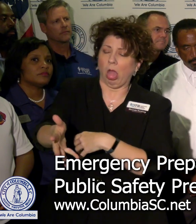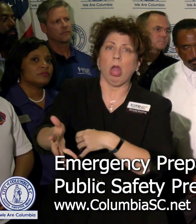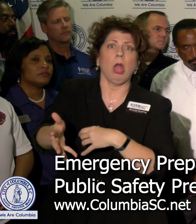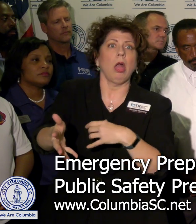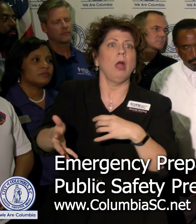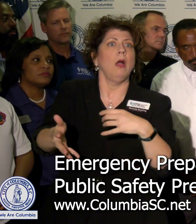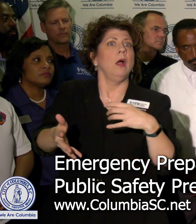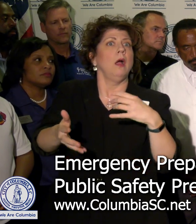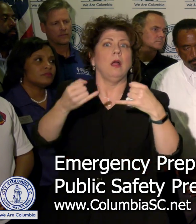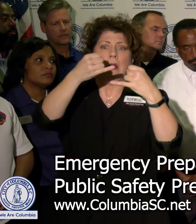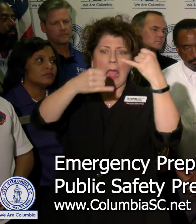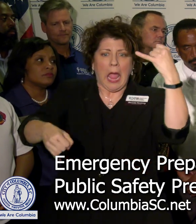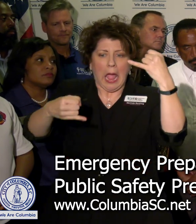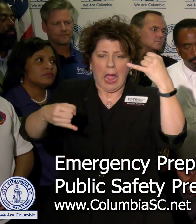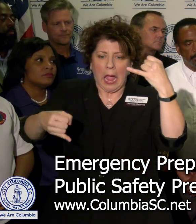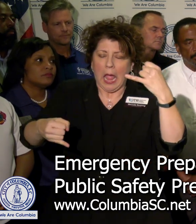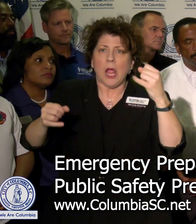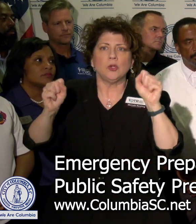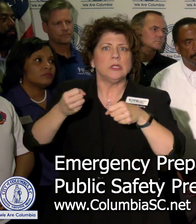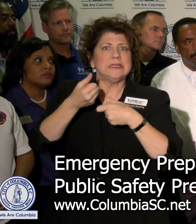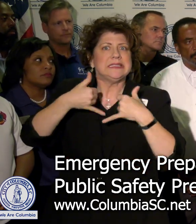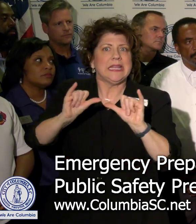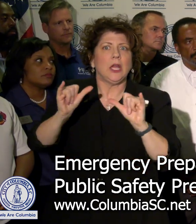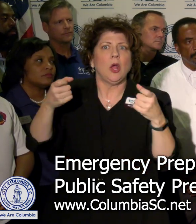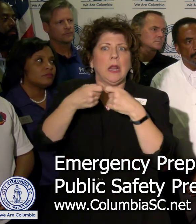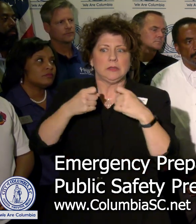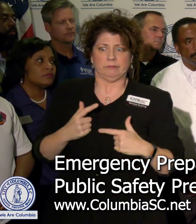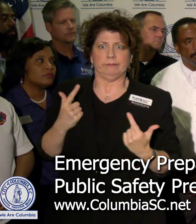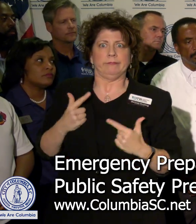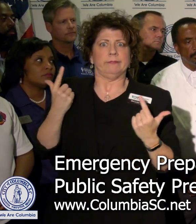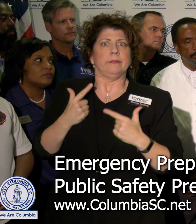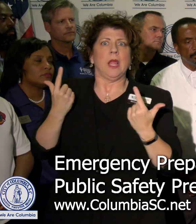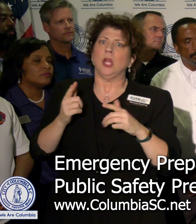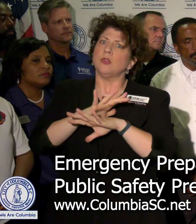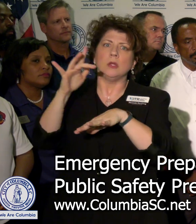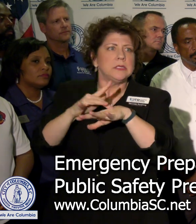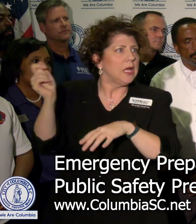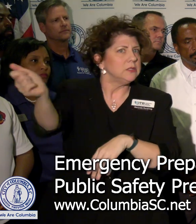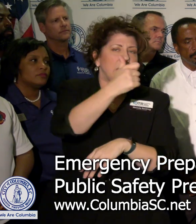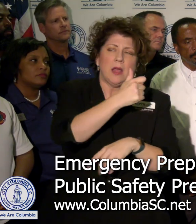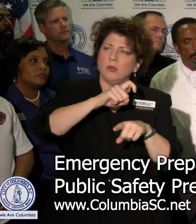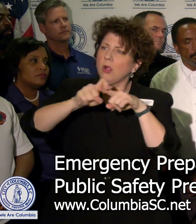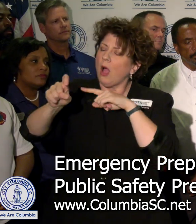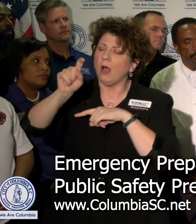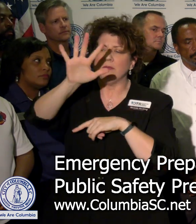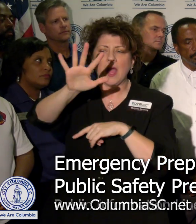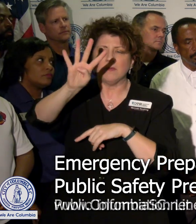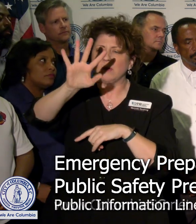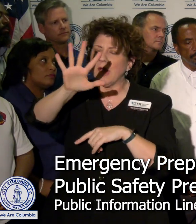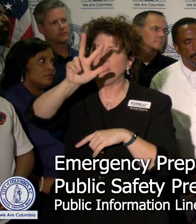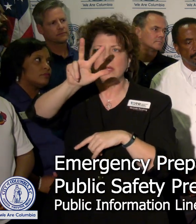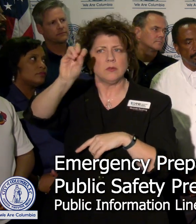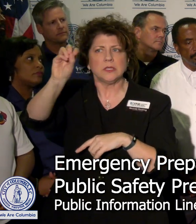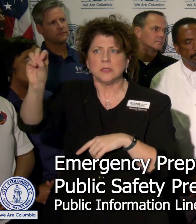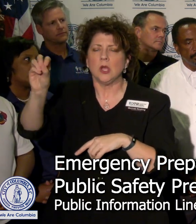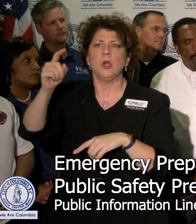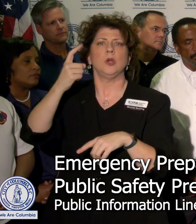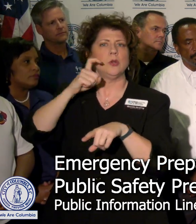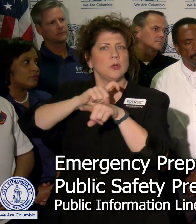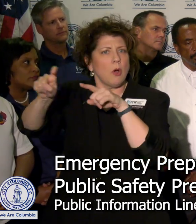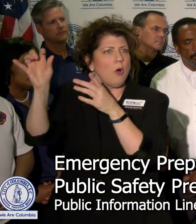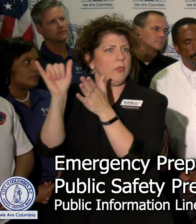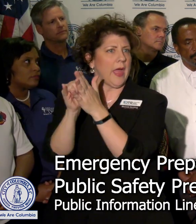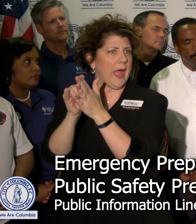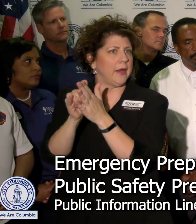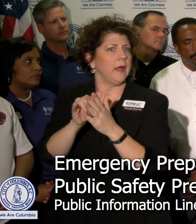Leave that job to the professionals. Let them take care of that. Make the call to the 545-3300 number so